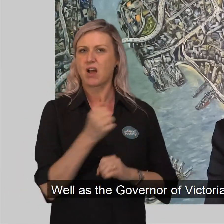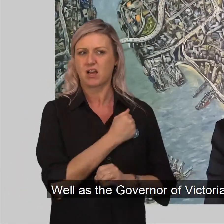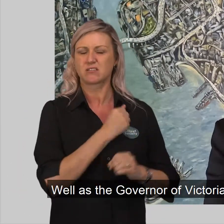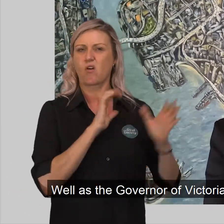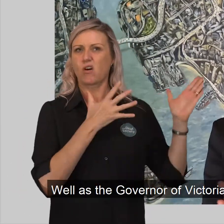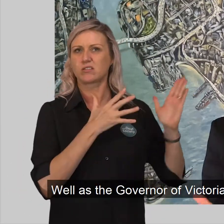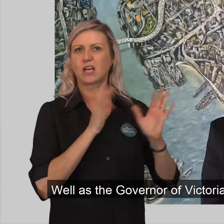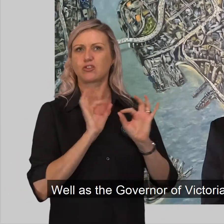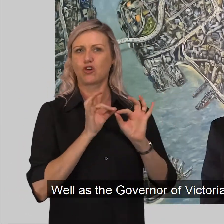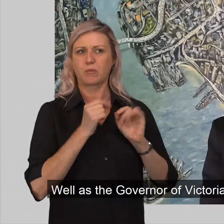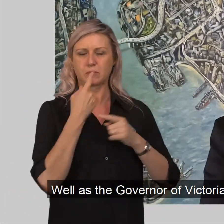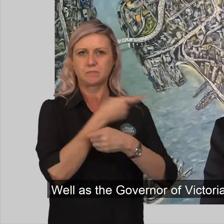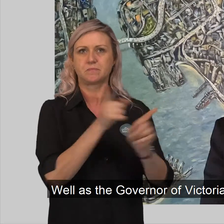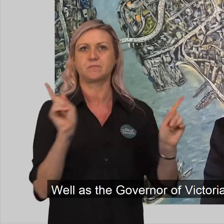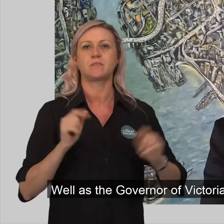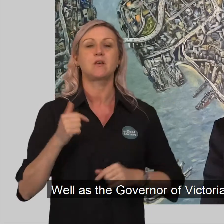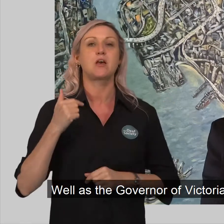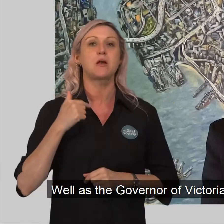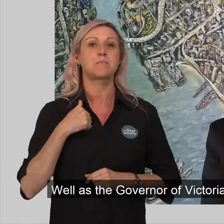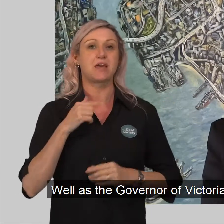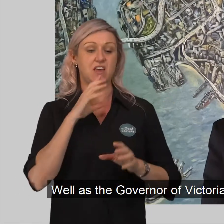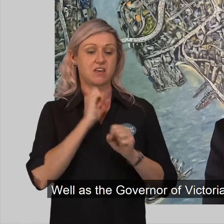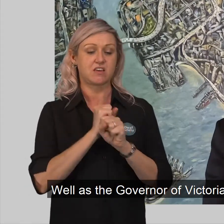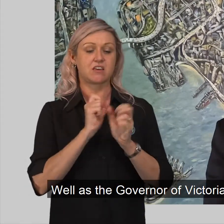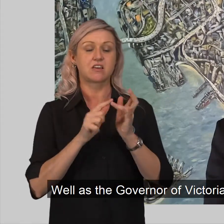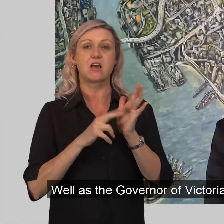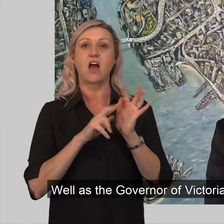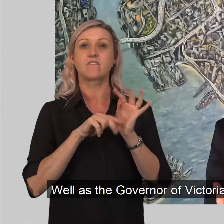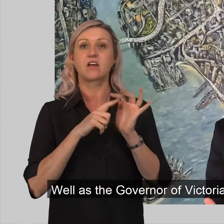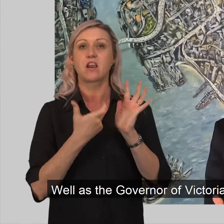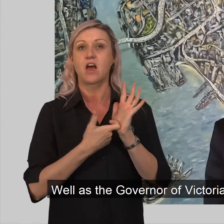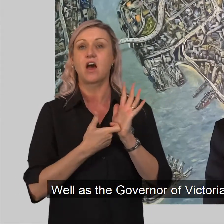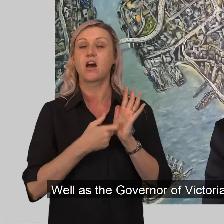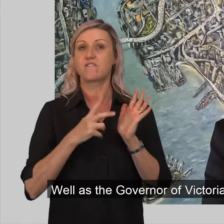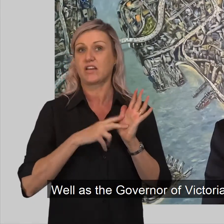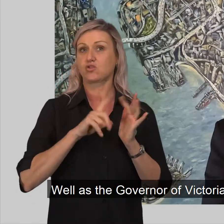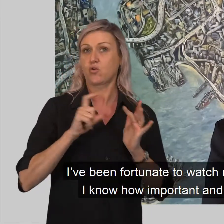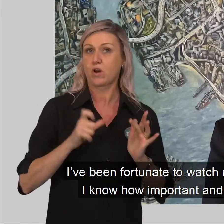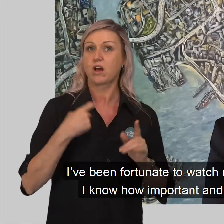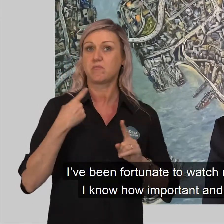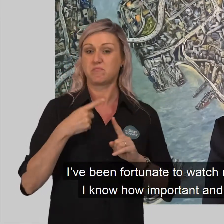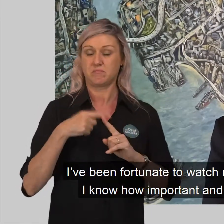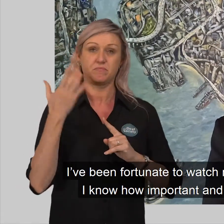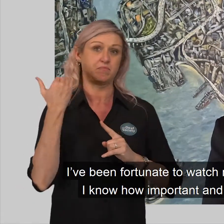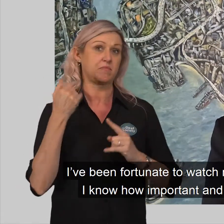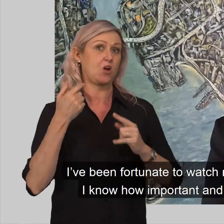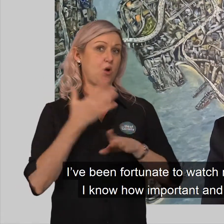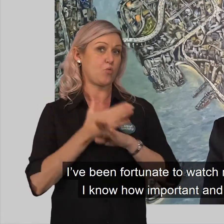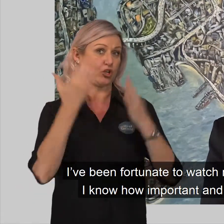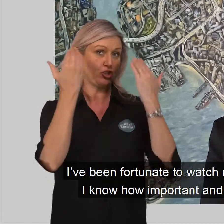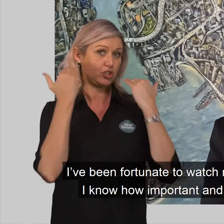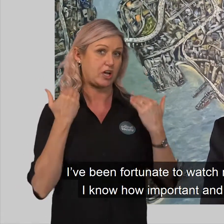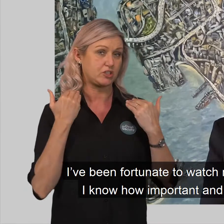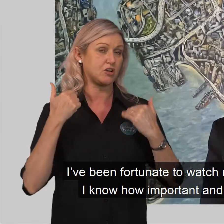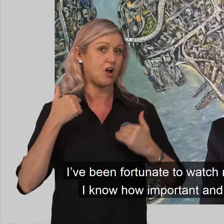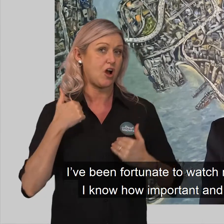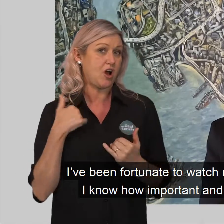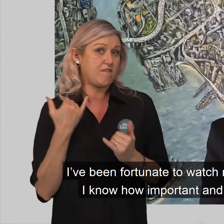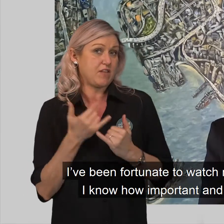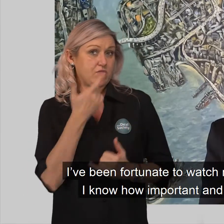Well as the Governor of Victoria and previously in my role as a judge, I've been fortunate to watch many Auslan interpreters at